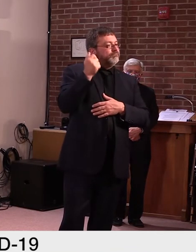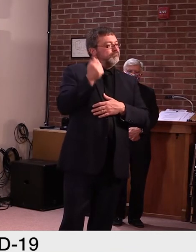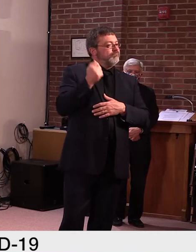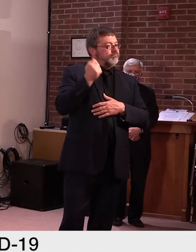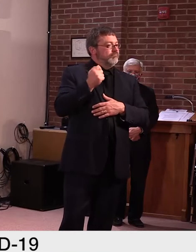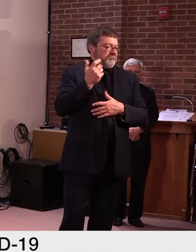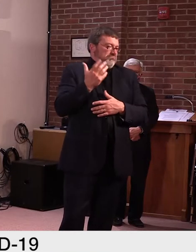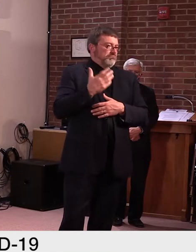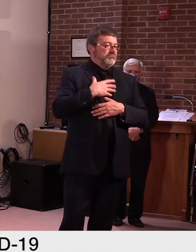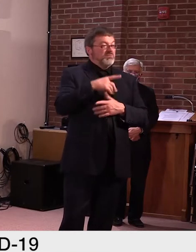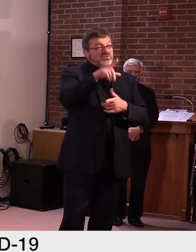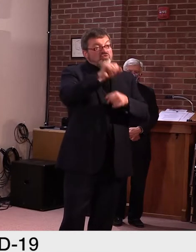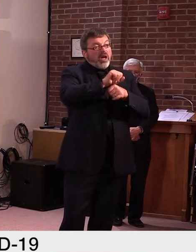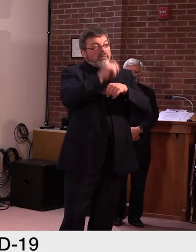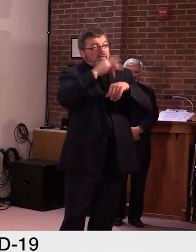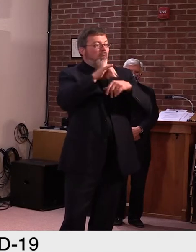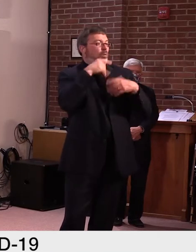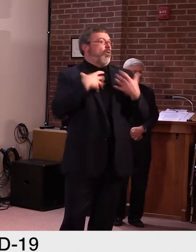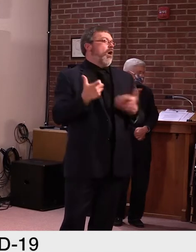Hadley, the Valley reporter.